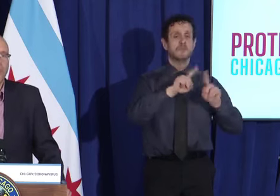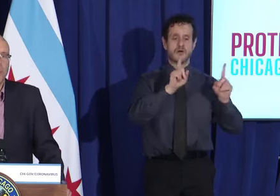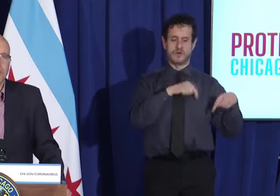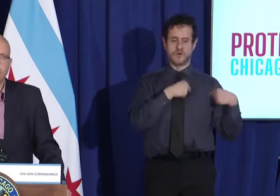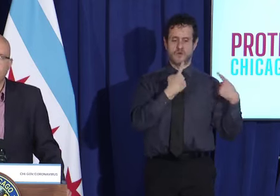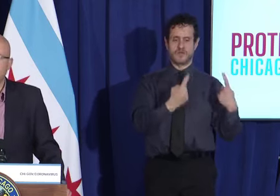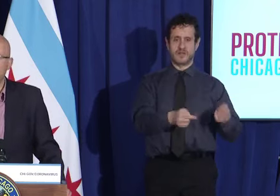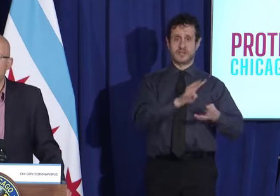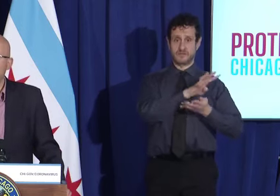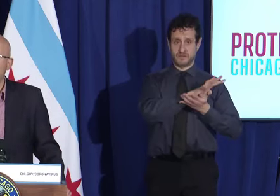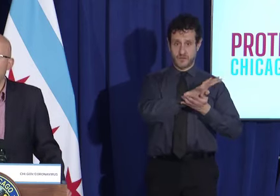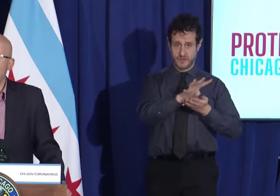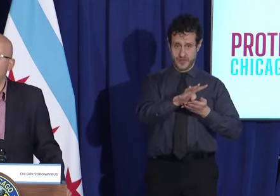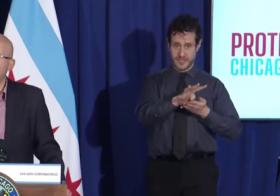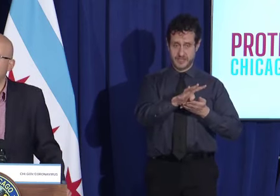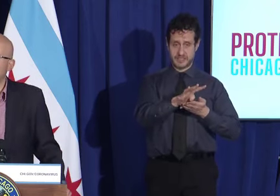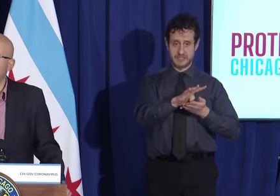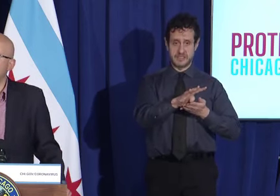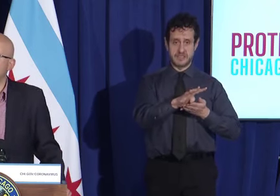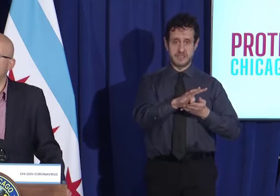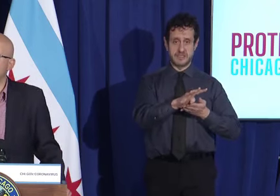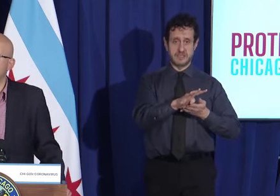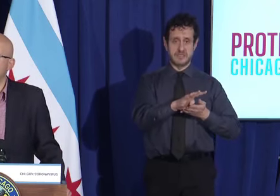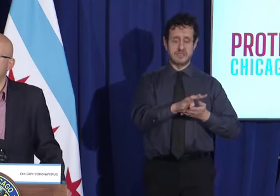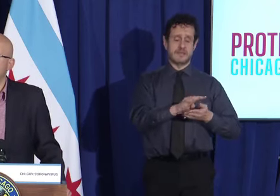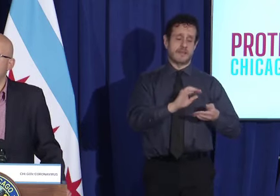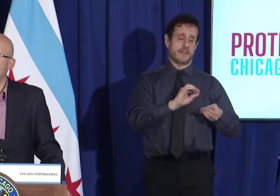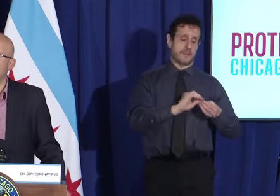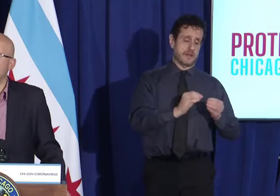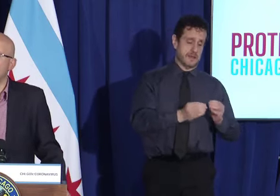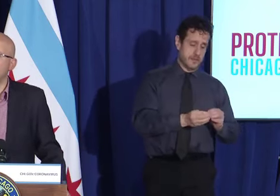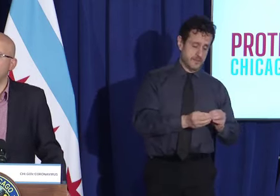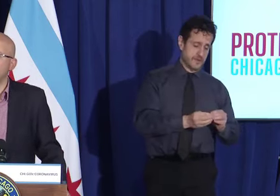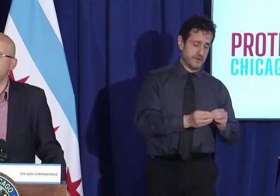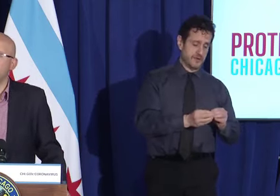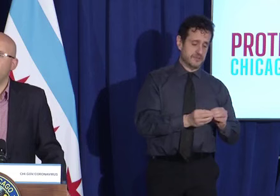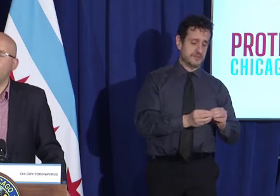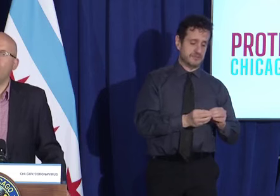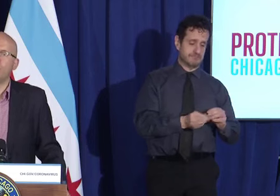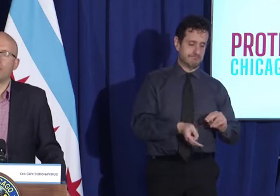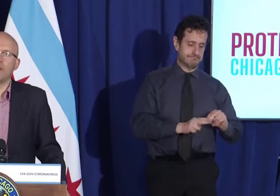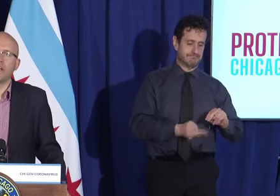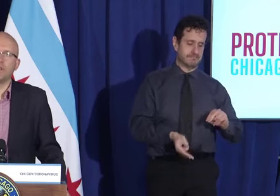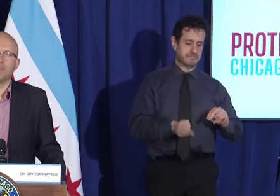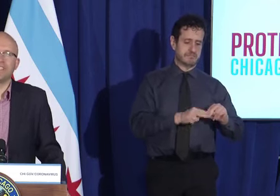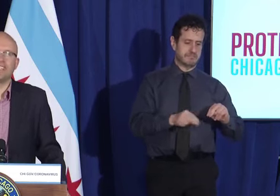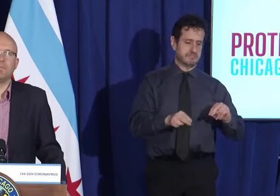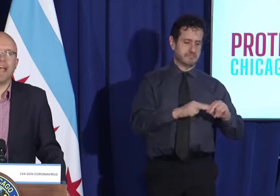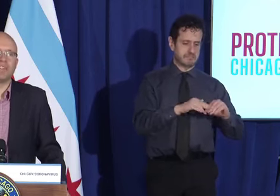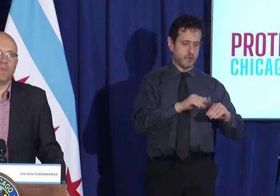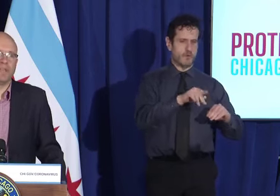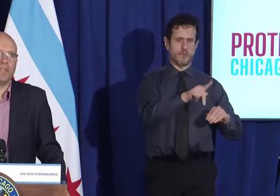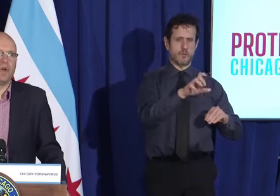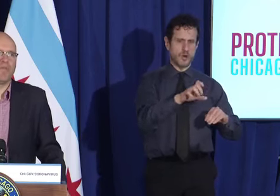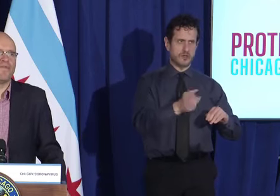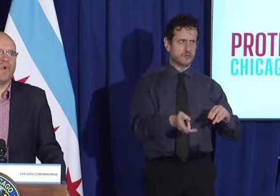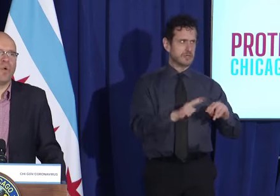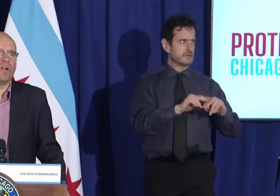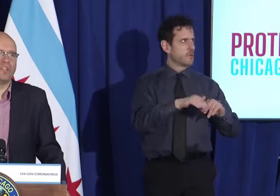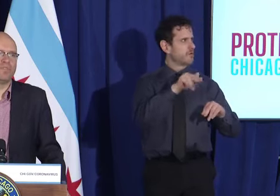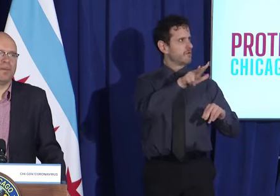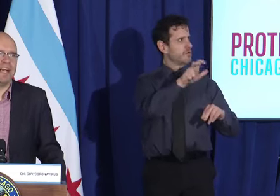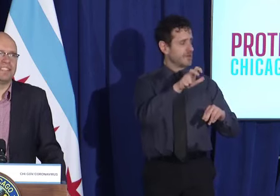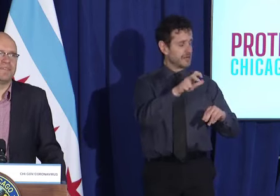last four weeks, we've gone from double digits to over 100, over 300, to this past week being over